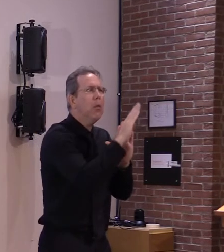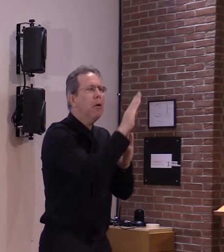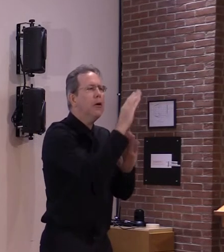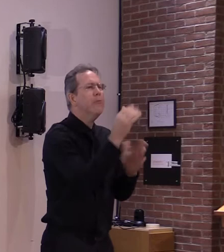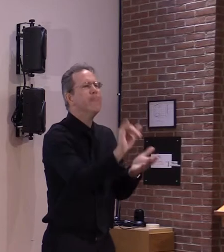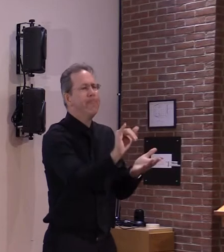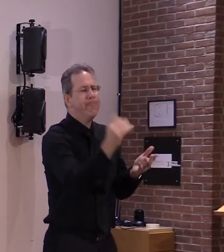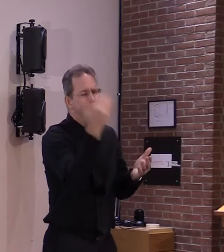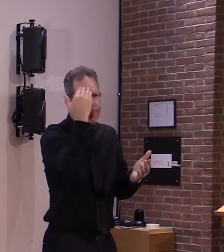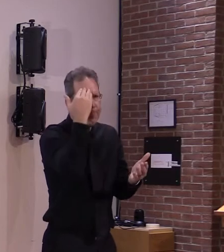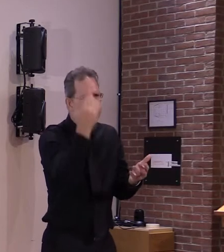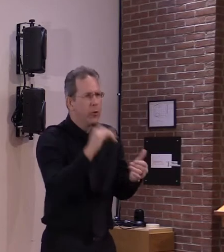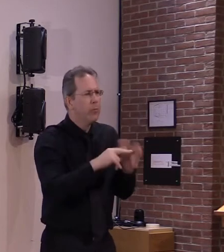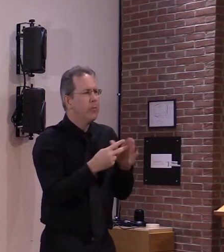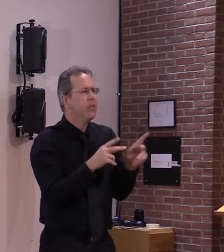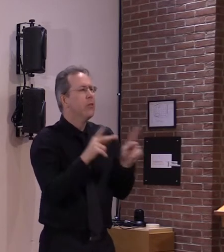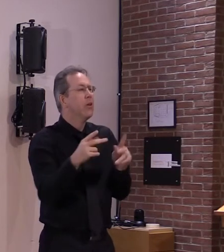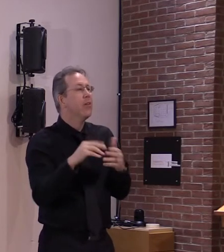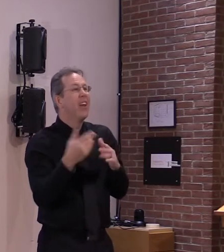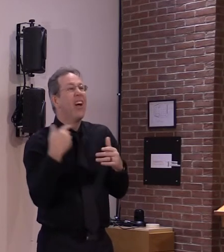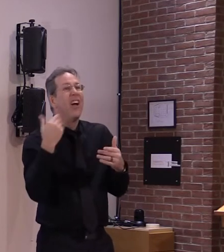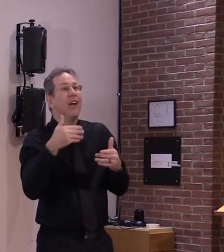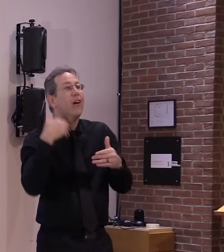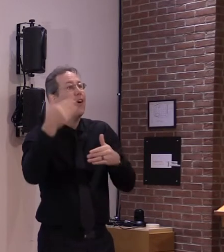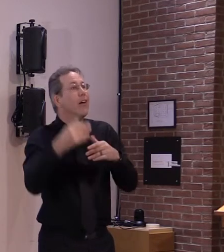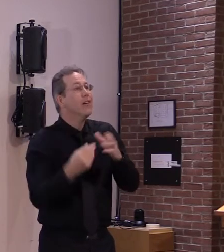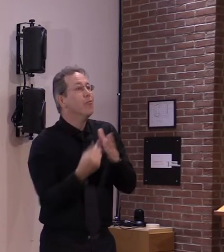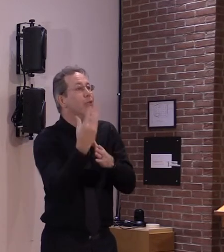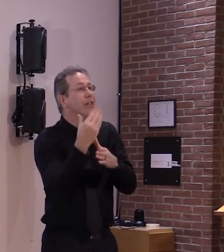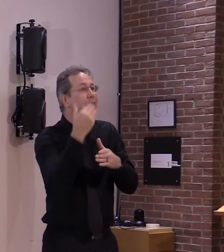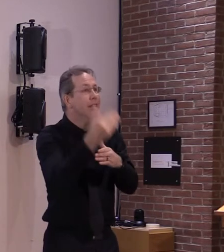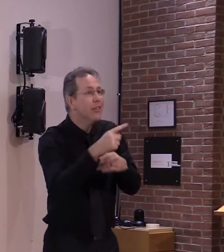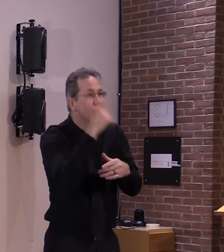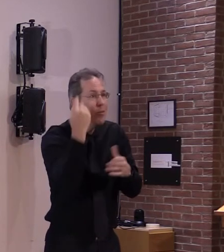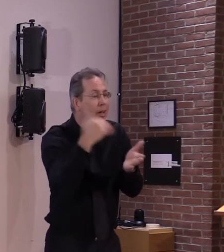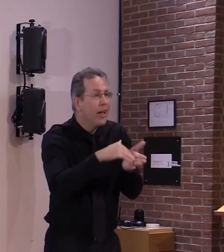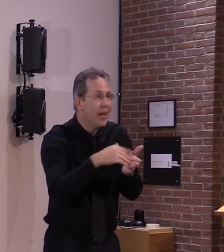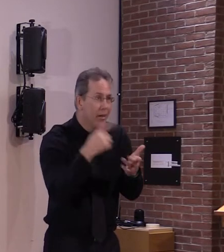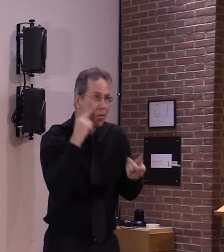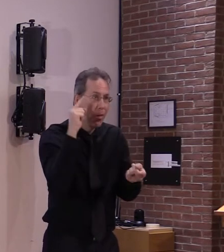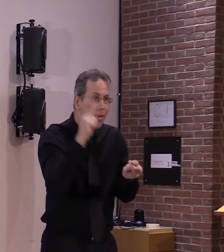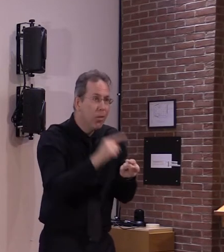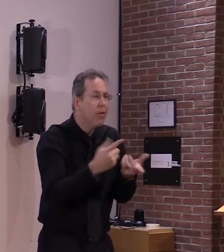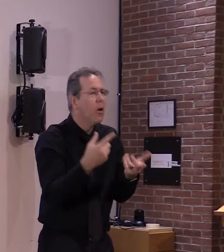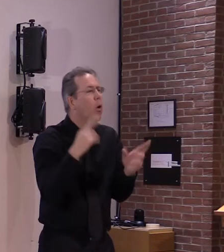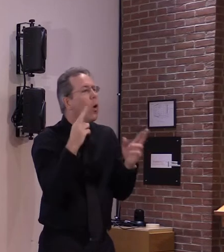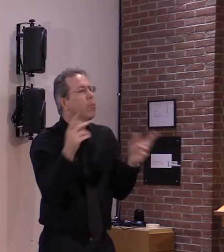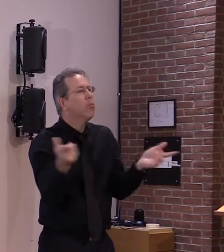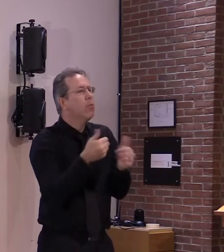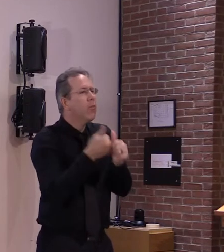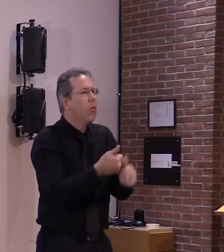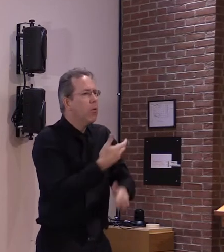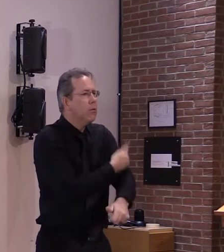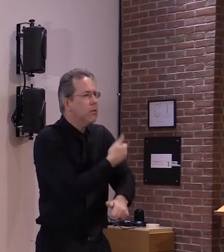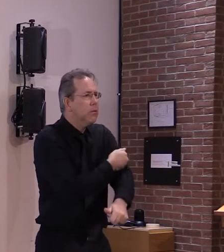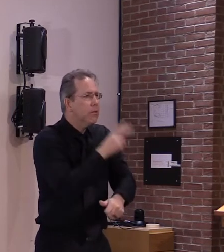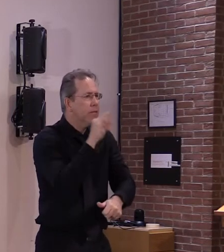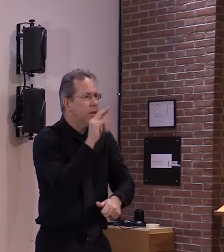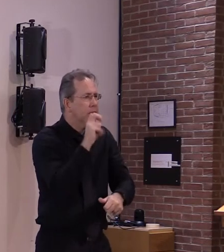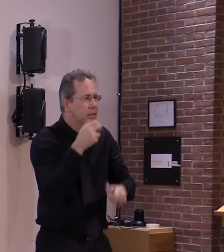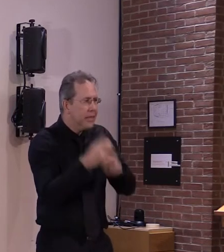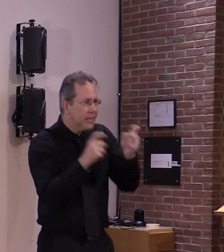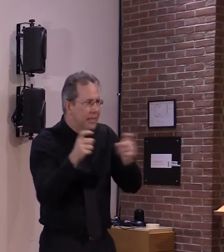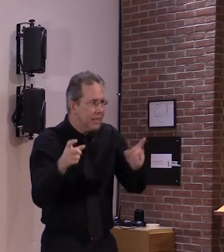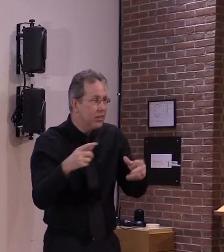the vaccine if the person who's been vaccinated is able to or not able to